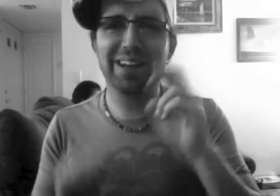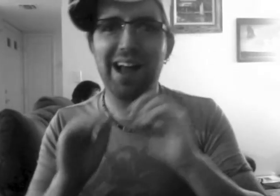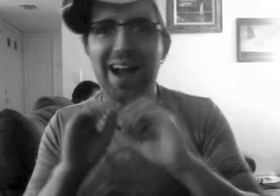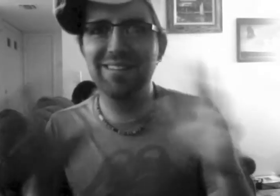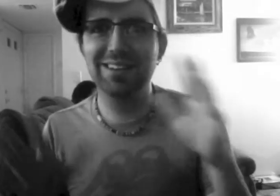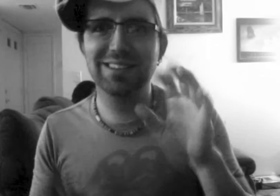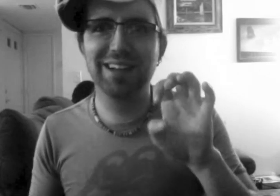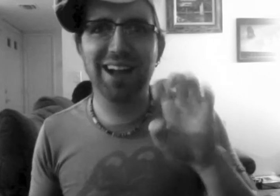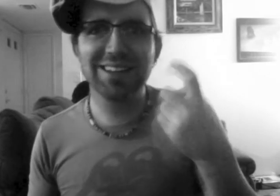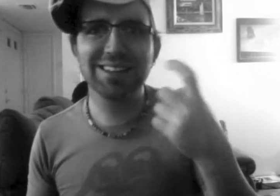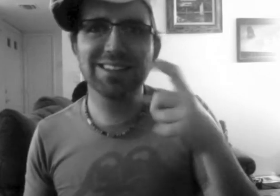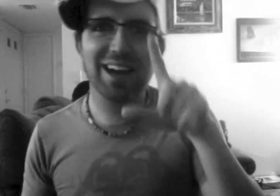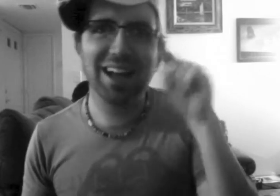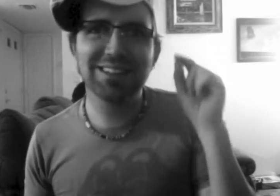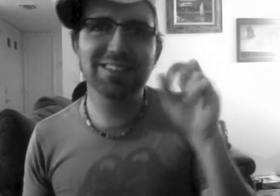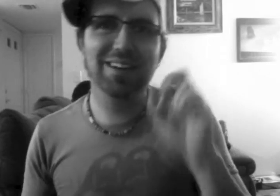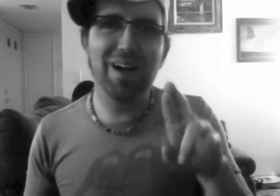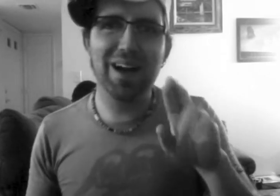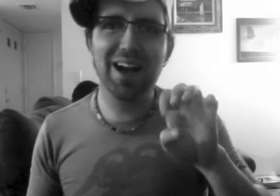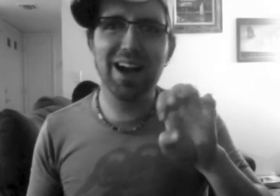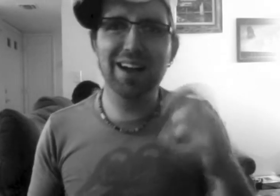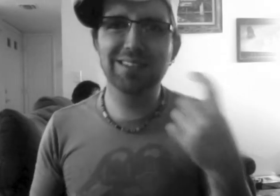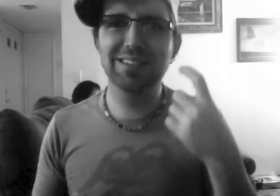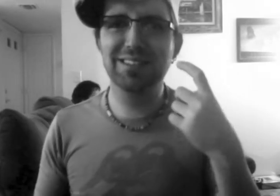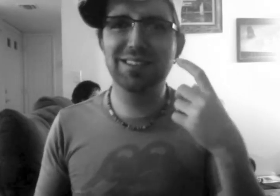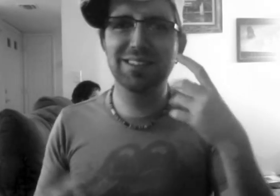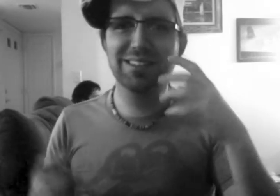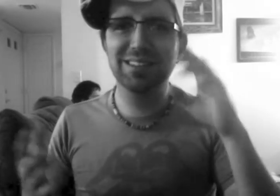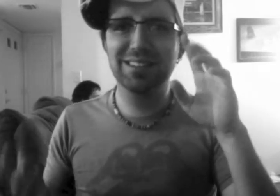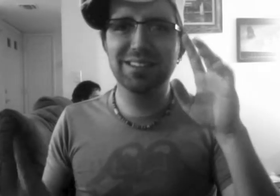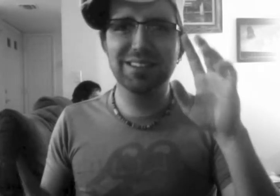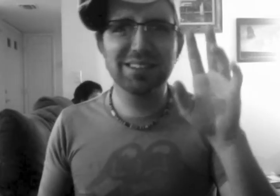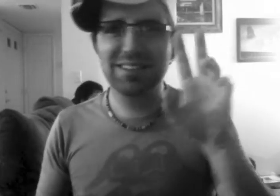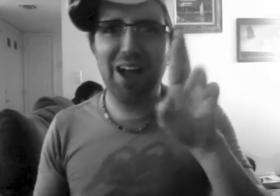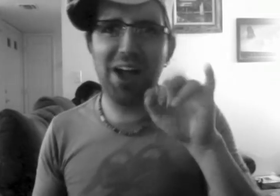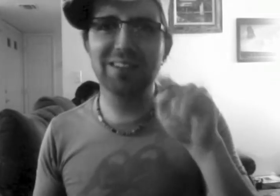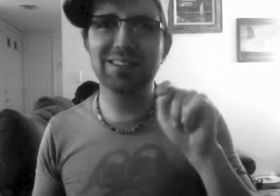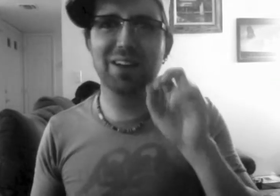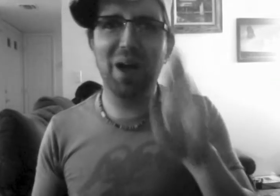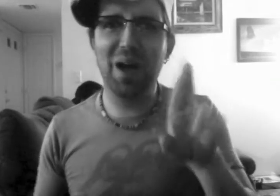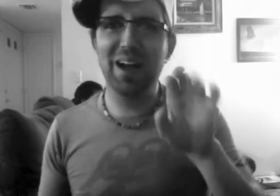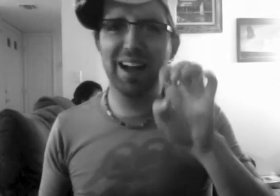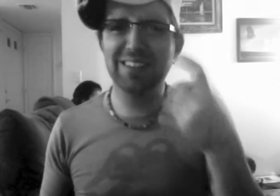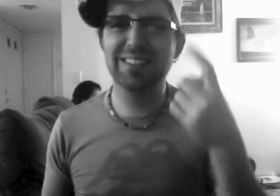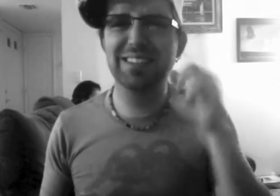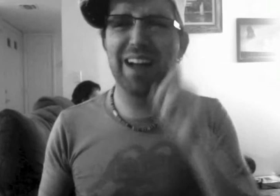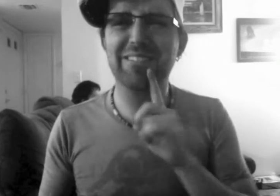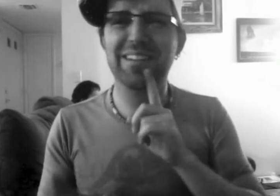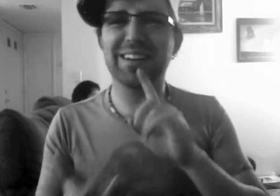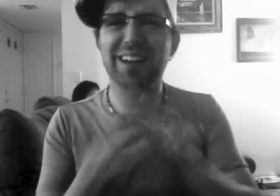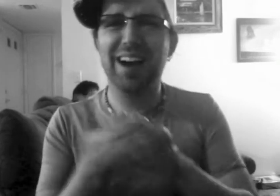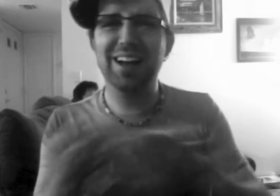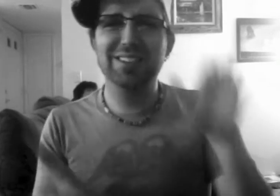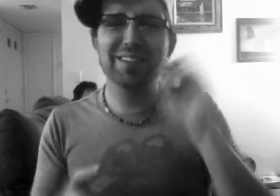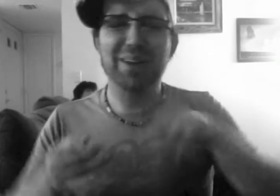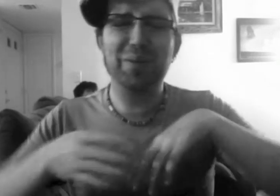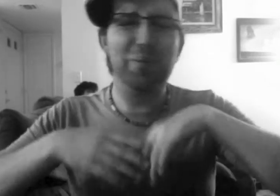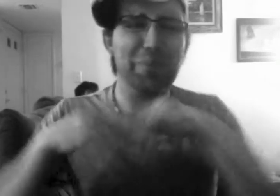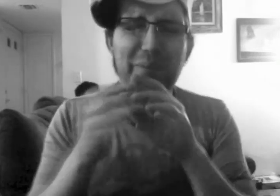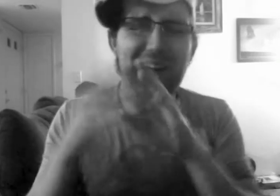I'm John Vernon. I'm Chris Cuomo at 6 a.m. in the east. Obviously, there's a lot going on. don't I don't get into this